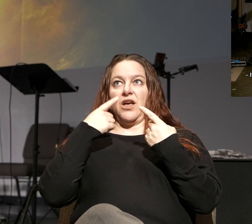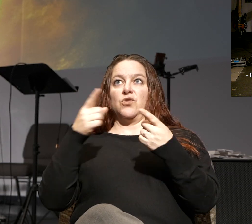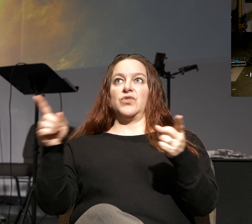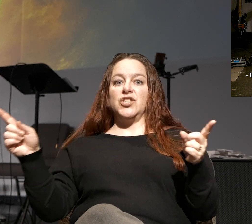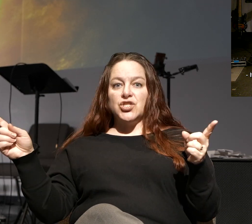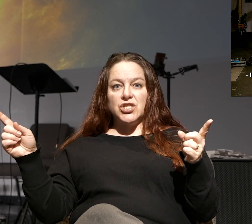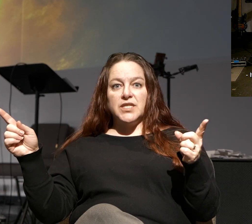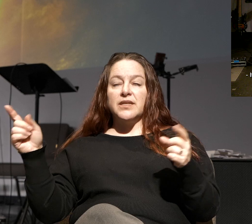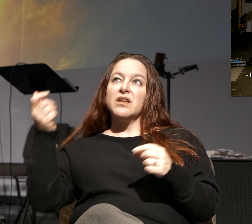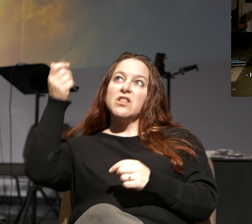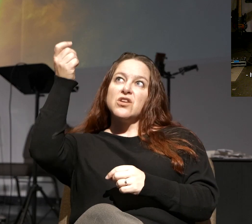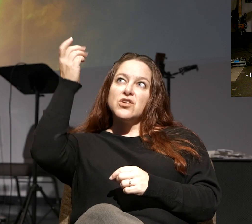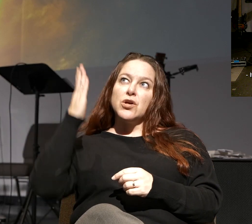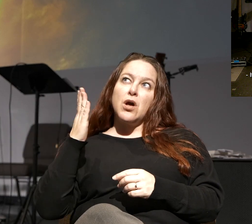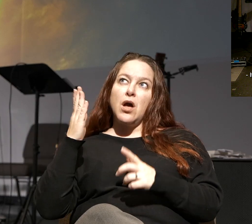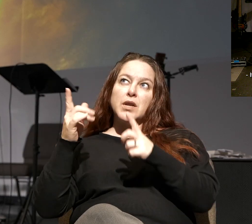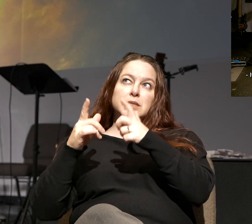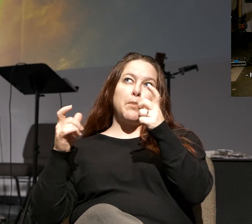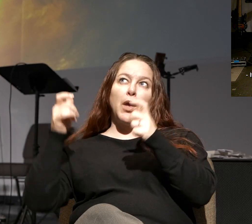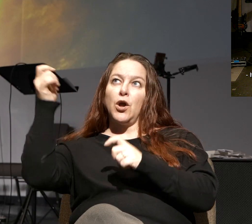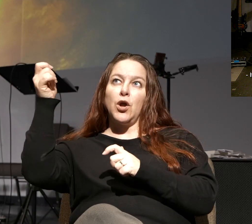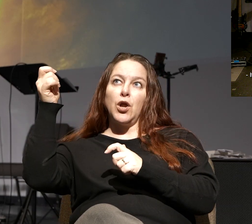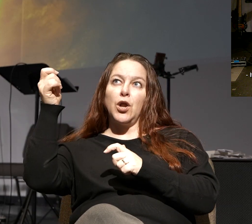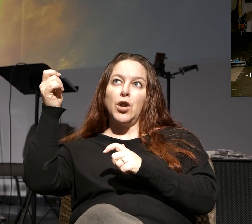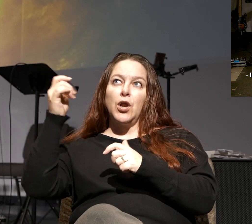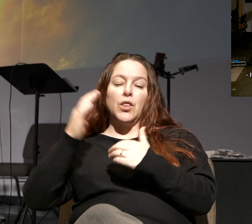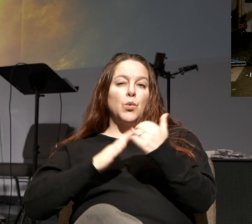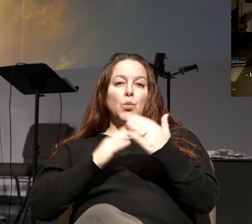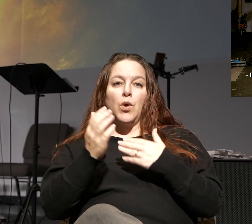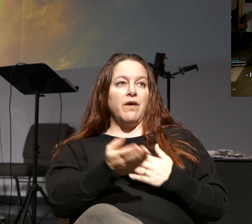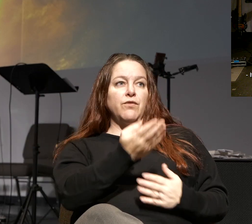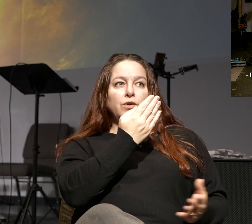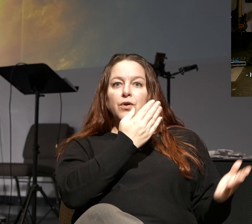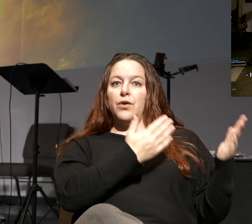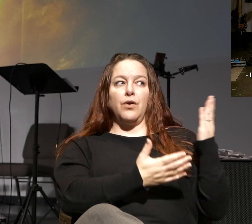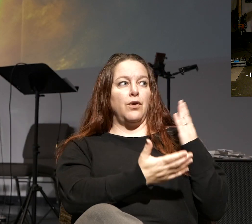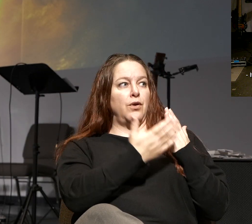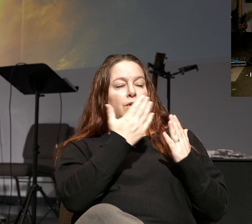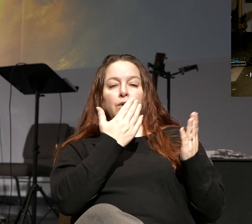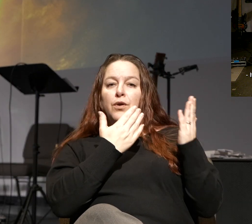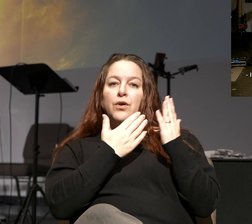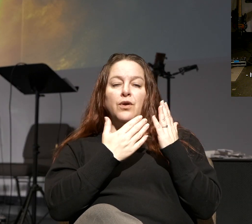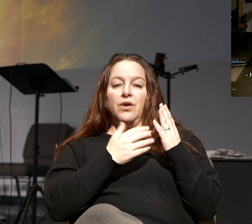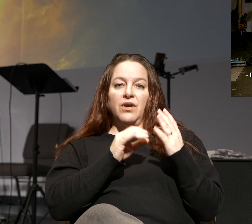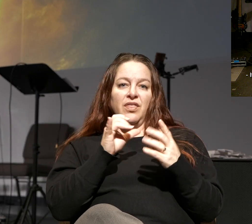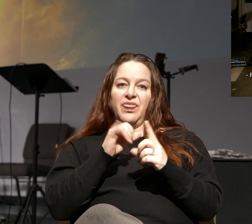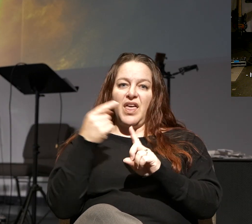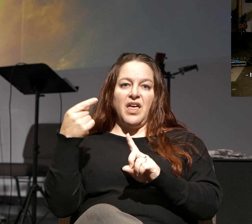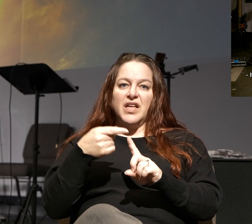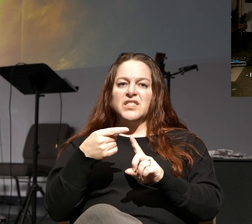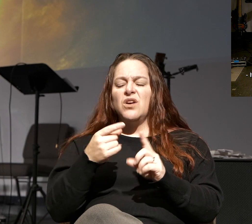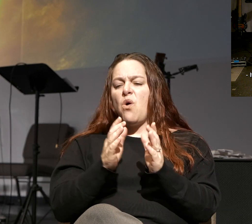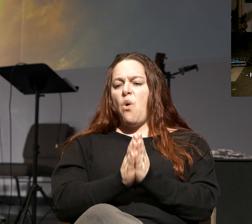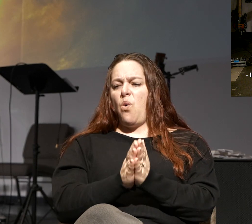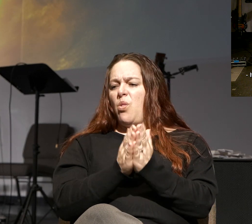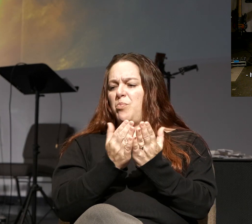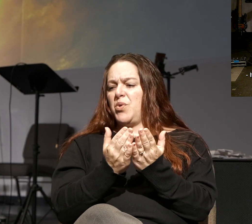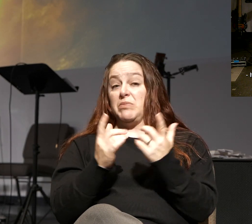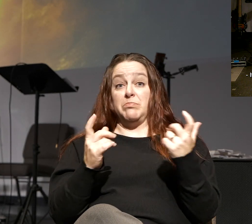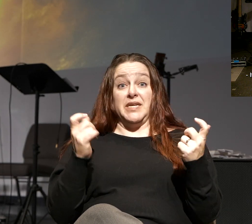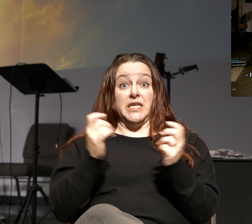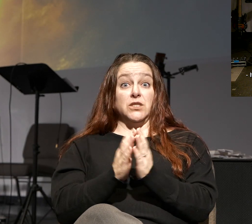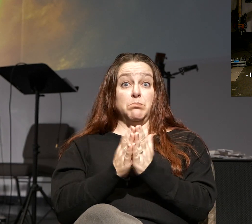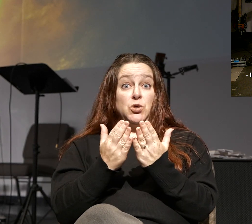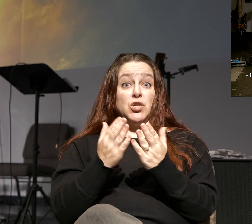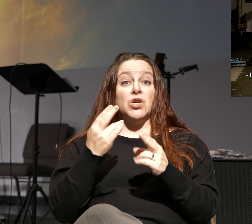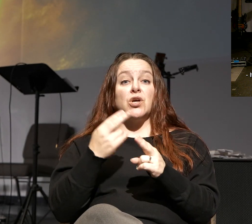that God is bigger than whatever you're facing. That's it. And there's a whole book of it's the largest book